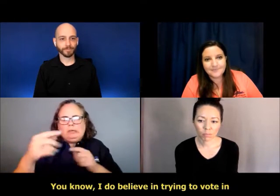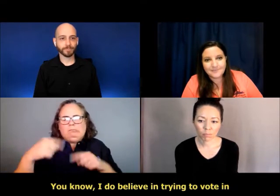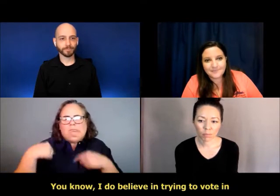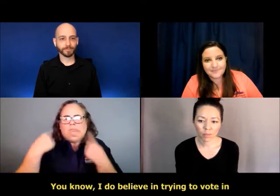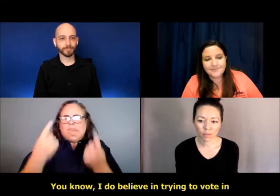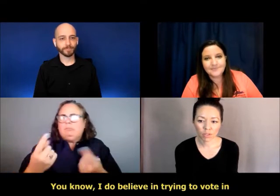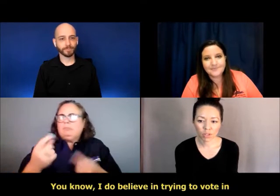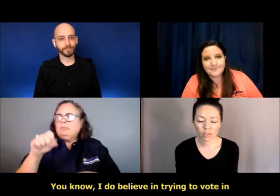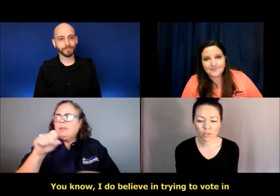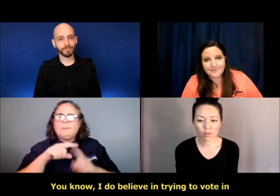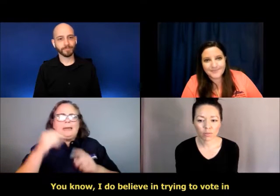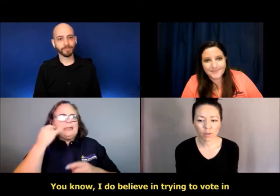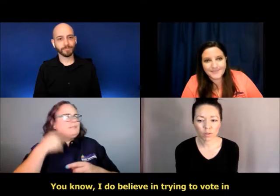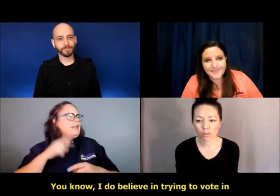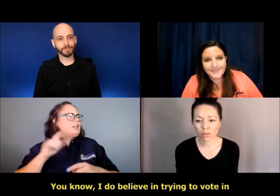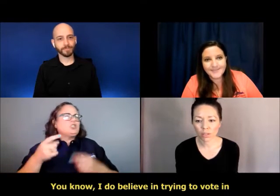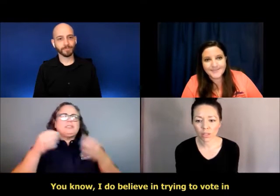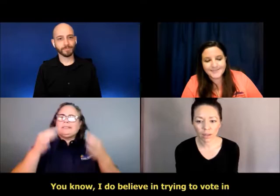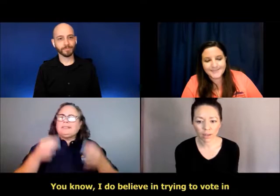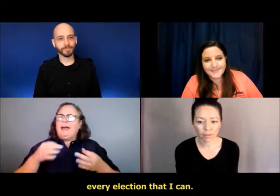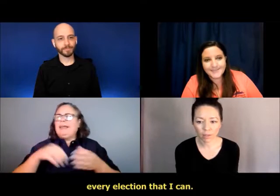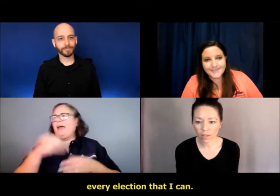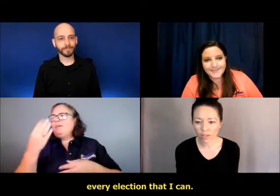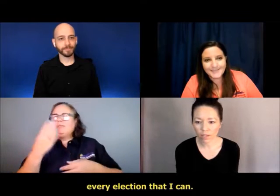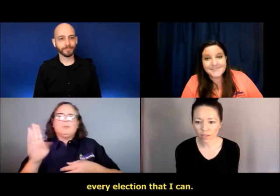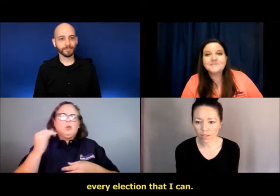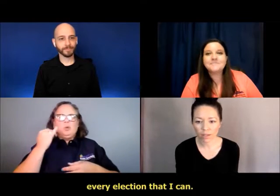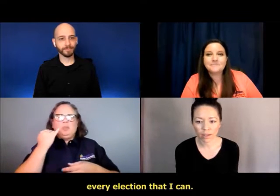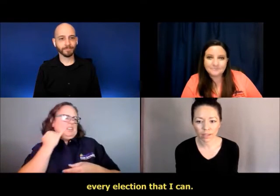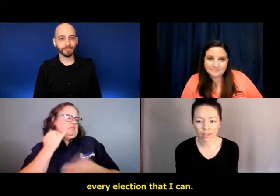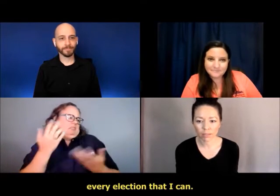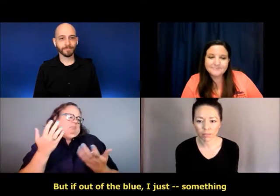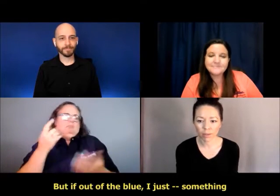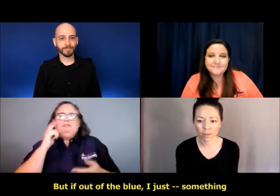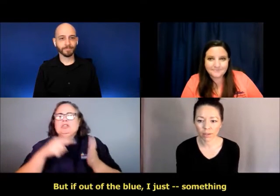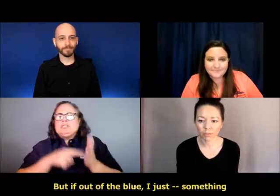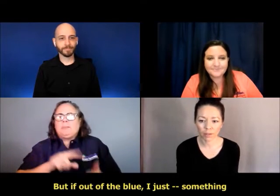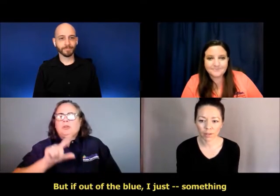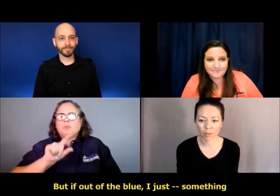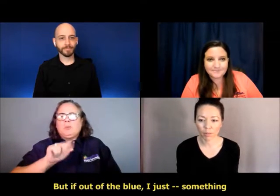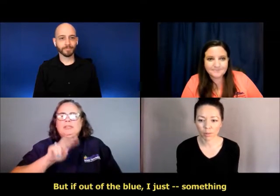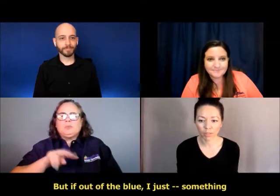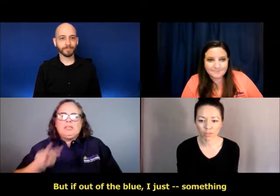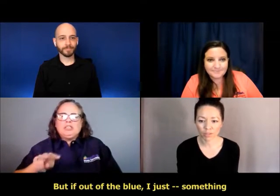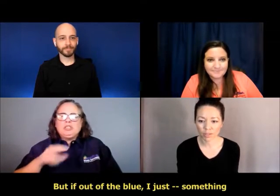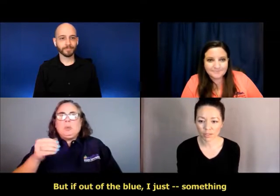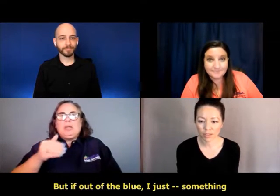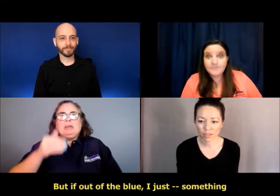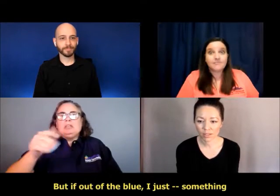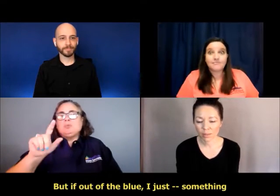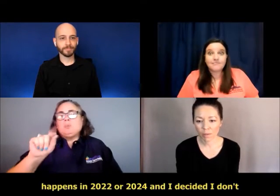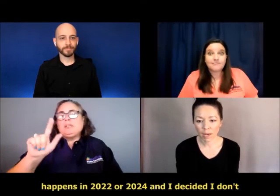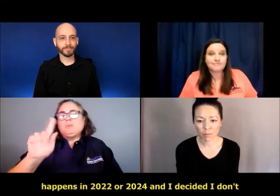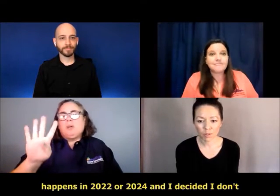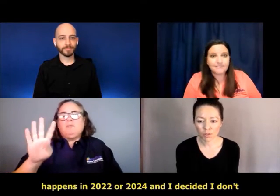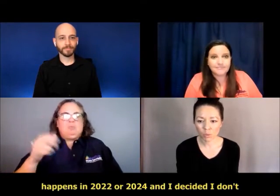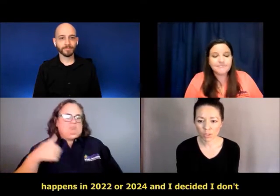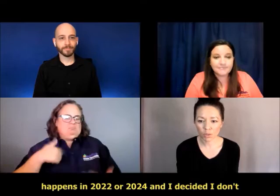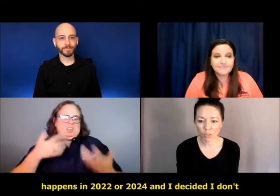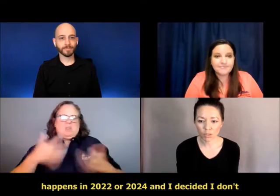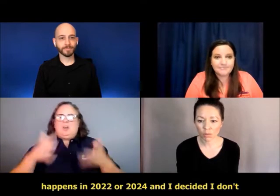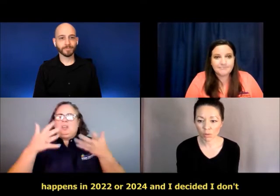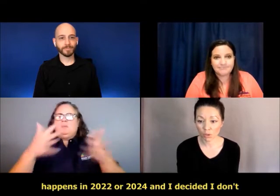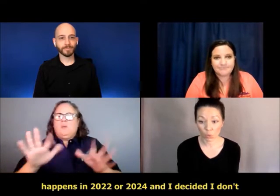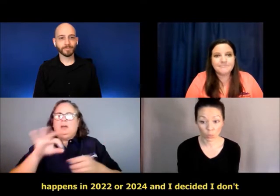I do believe in trying to vote in every election that I can. But if out of the blue, I just, something happens in